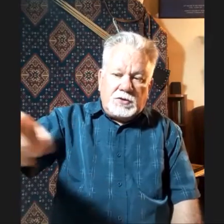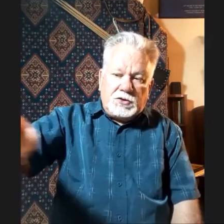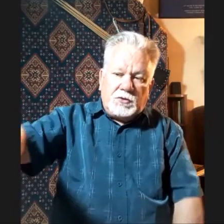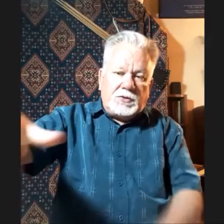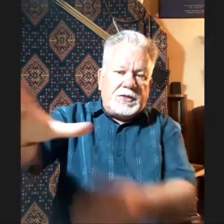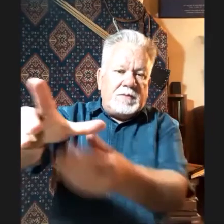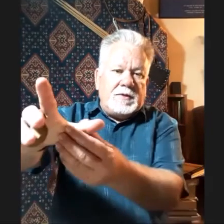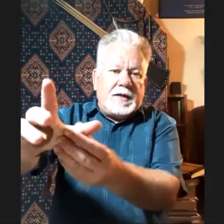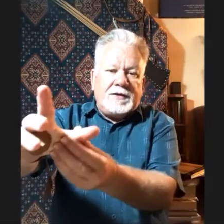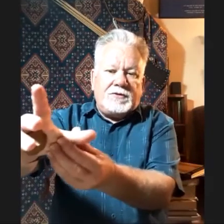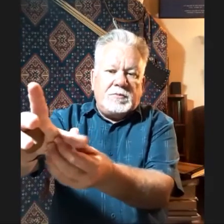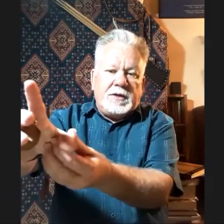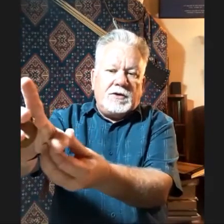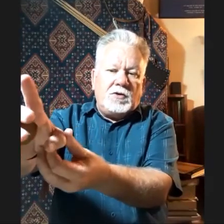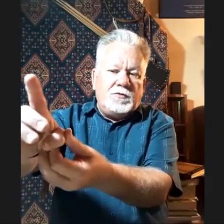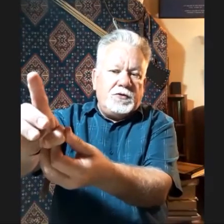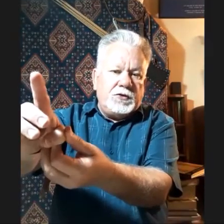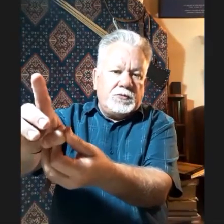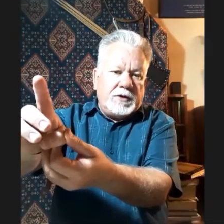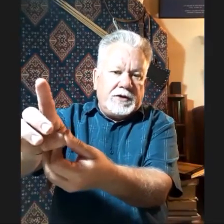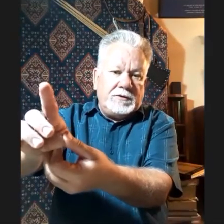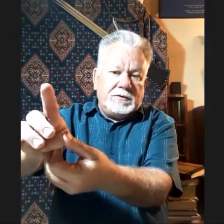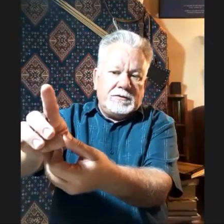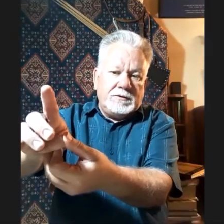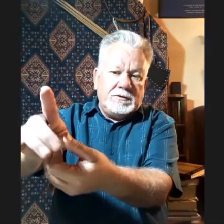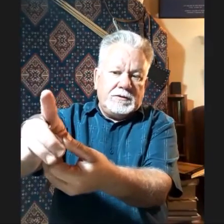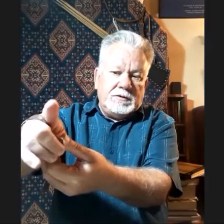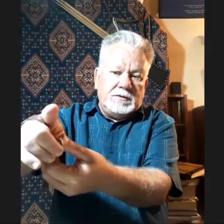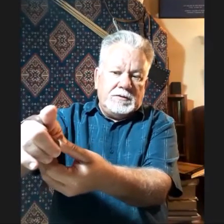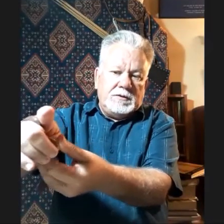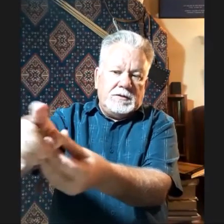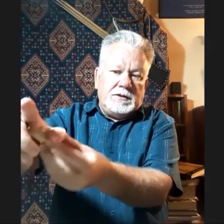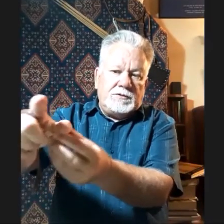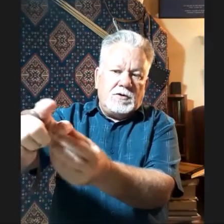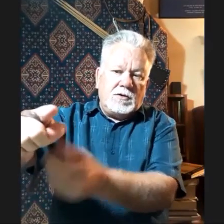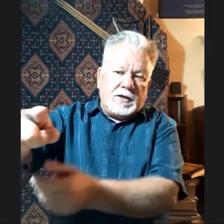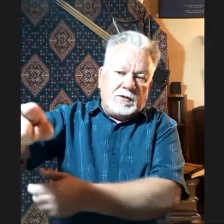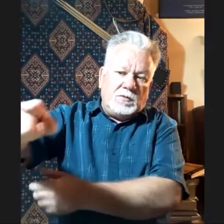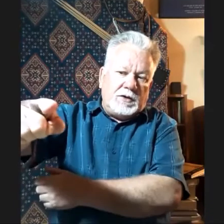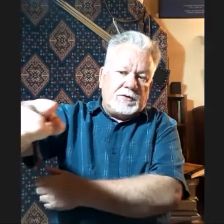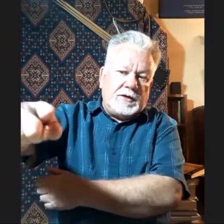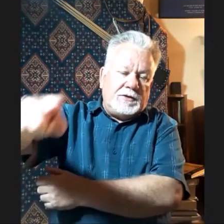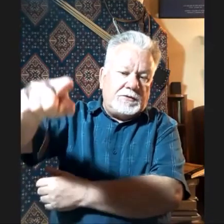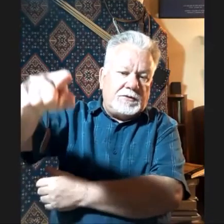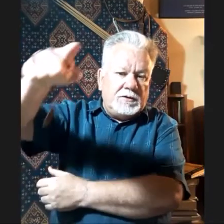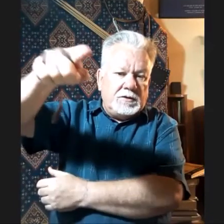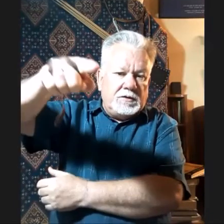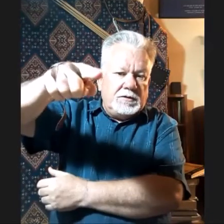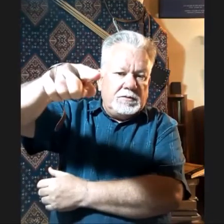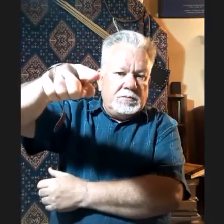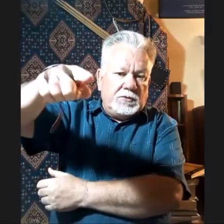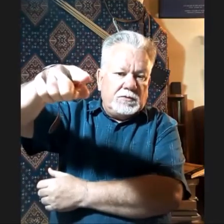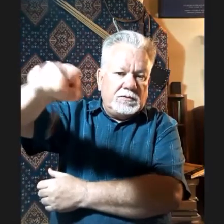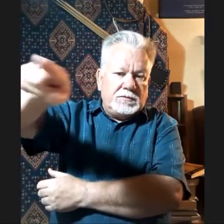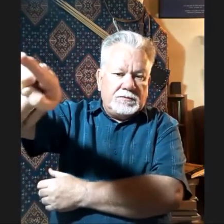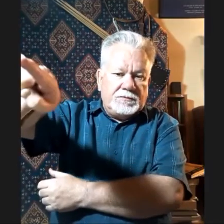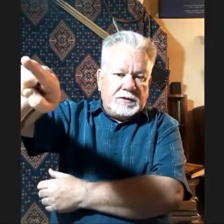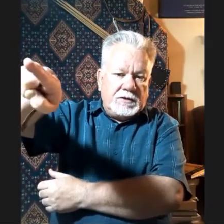your thumb has to bend a lot further round. It's not like when it's against the middle finger like